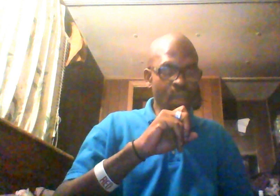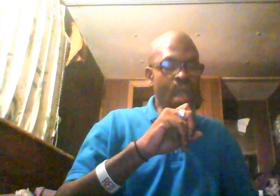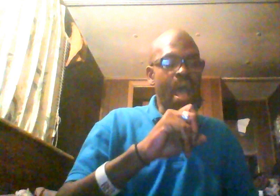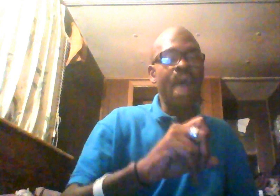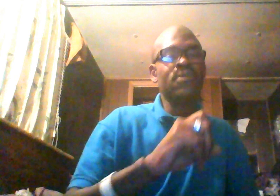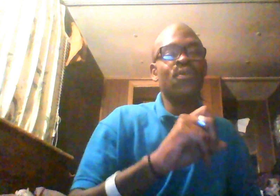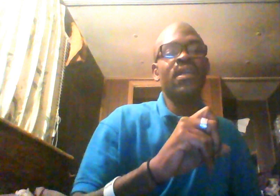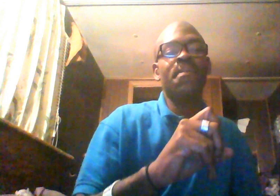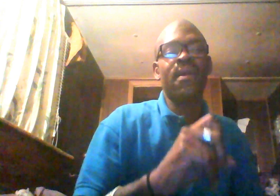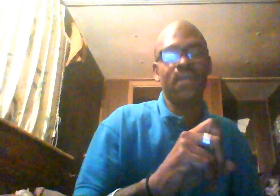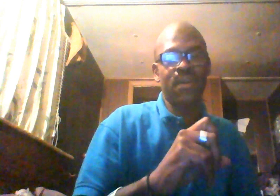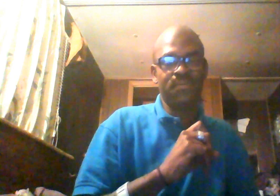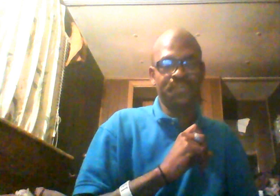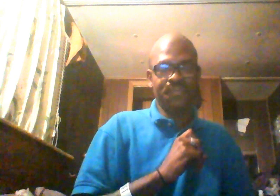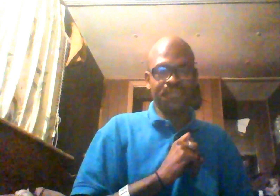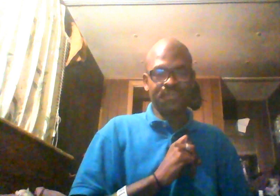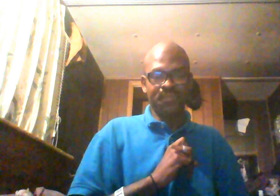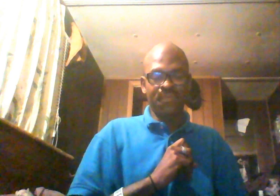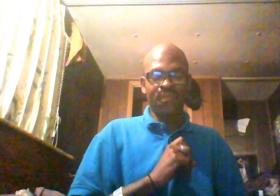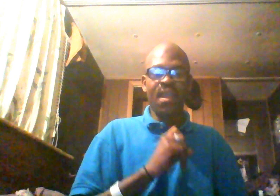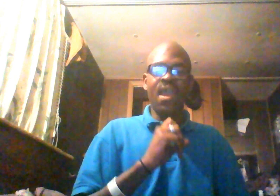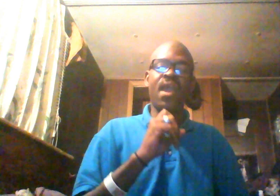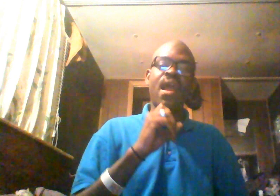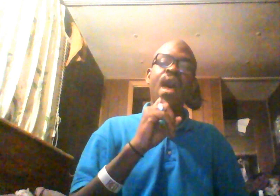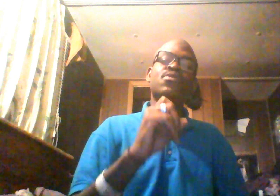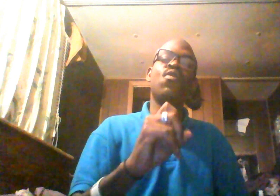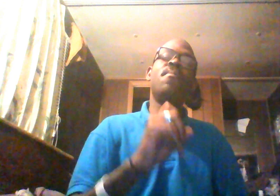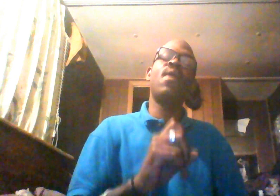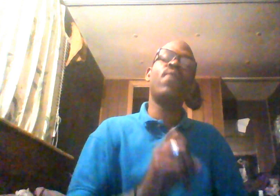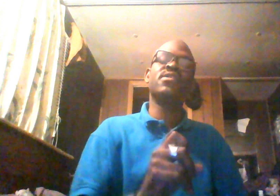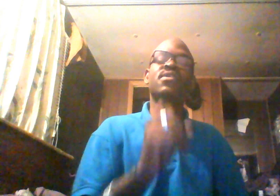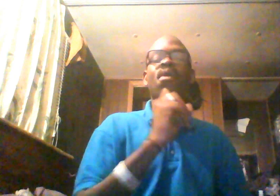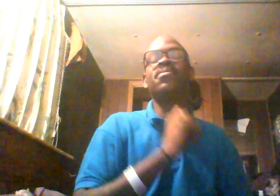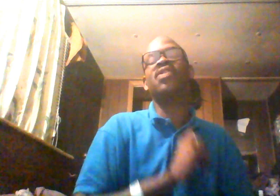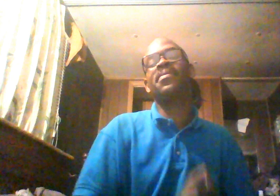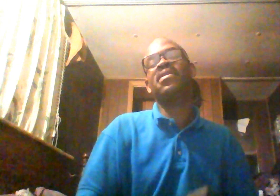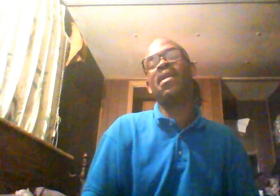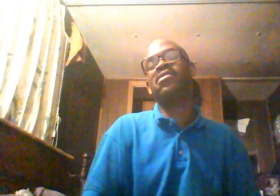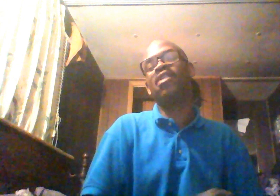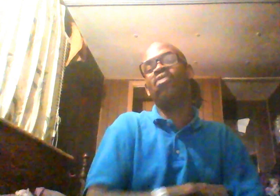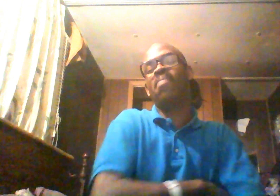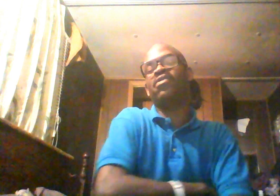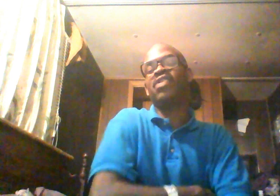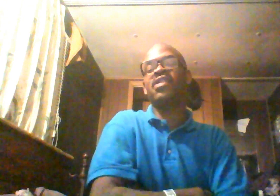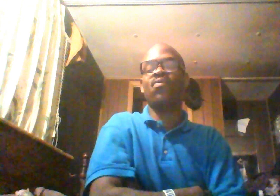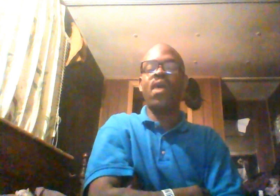I was going to get my hair cut. And I was on my way into the barbershop. And somebody said, you know Michael Jackson, white.